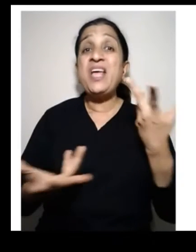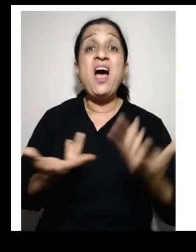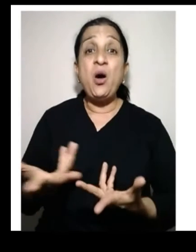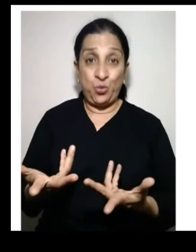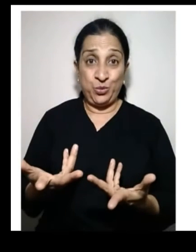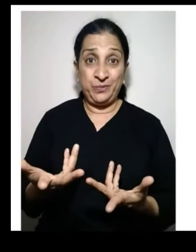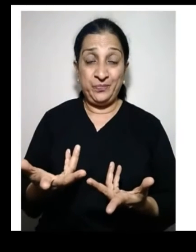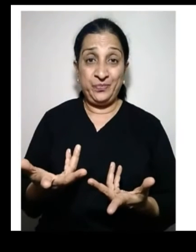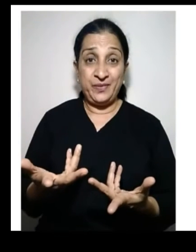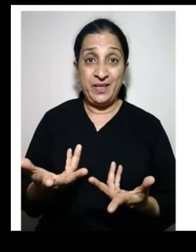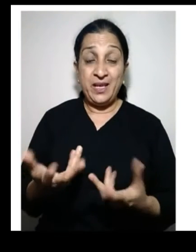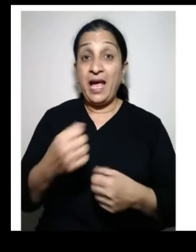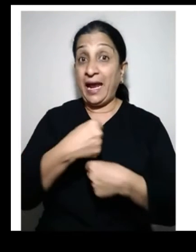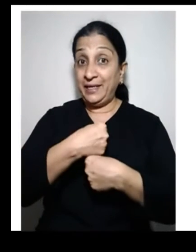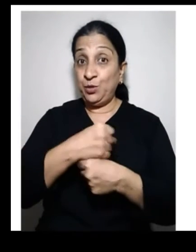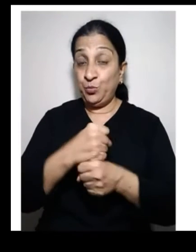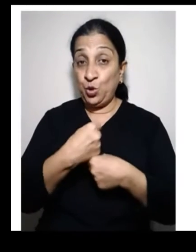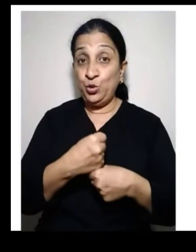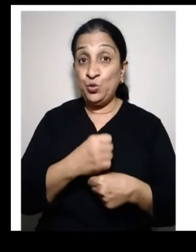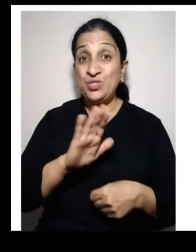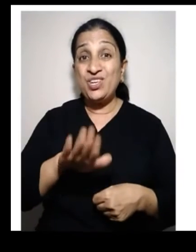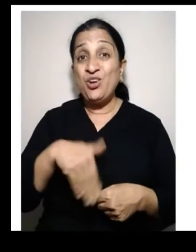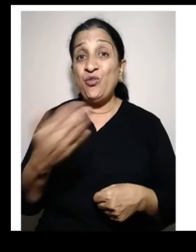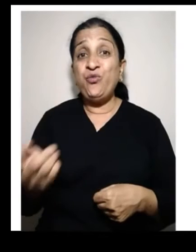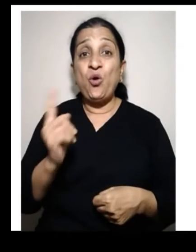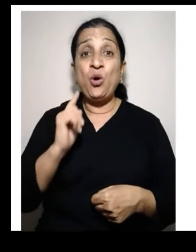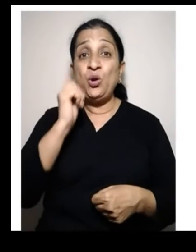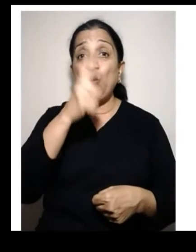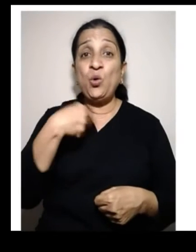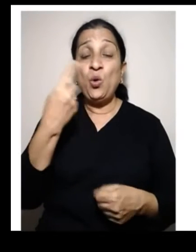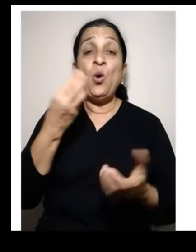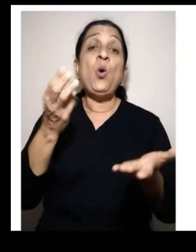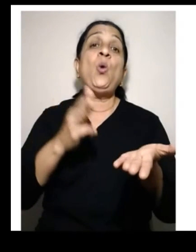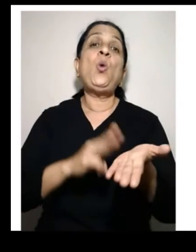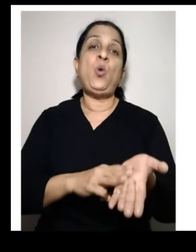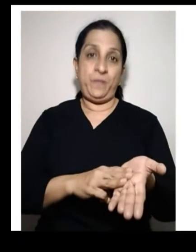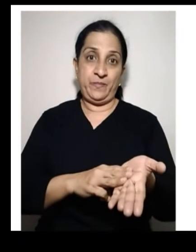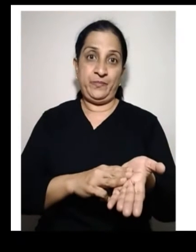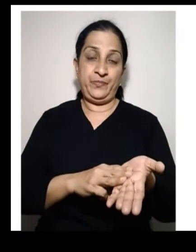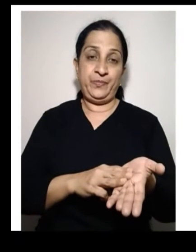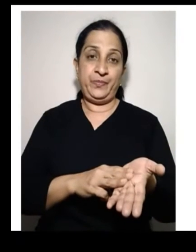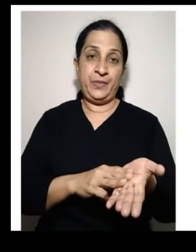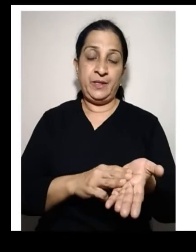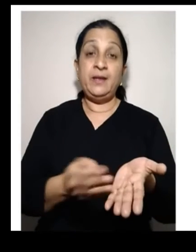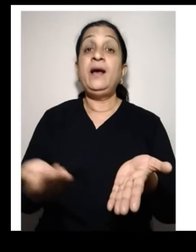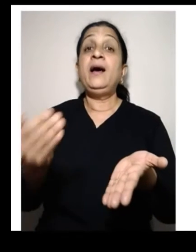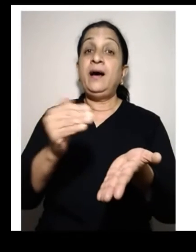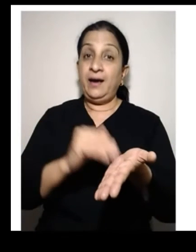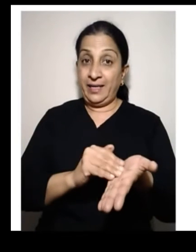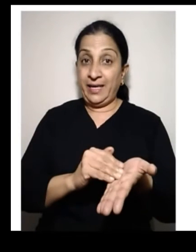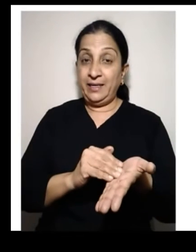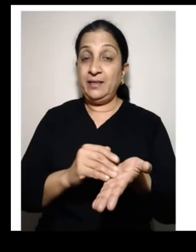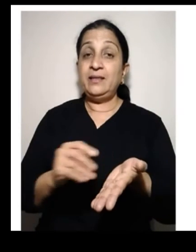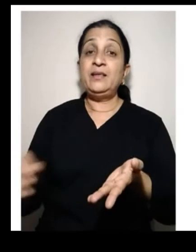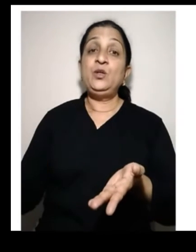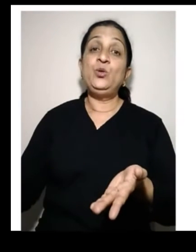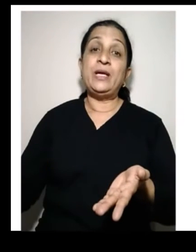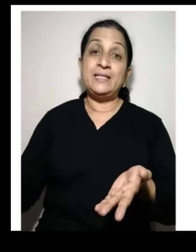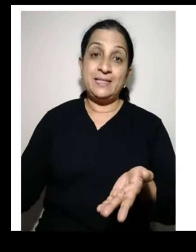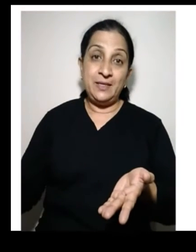to produce? How to produce? And for whom to produce? Again,